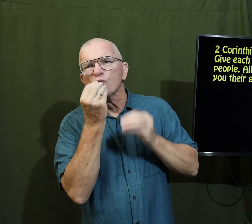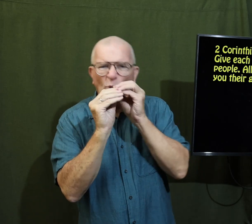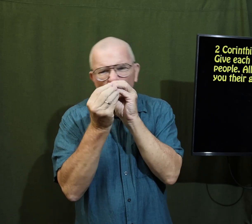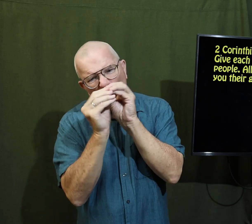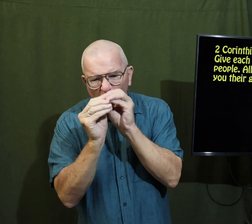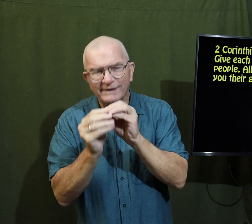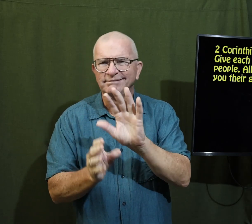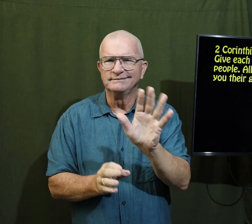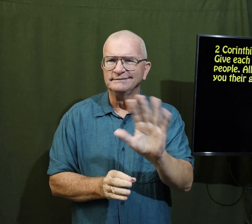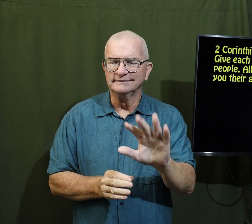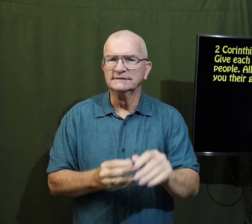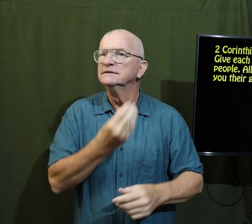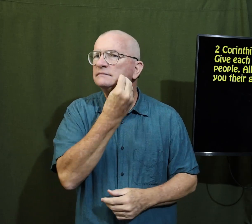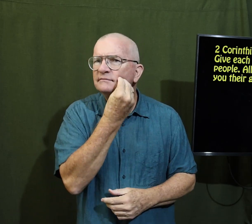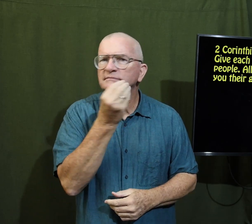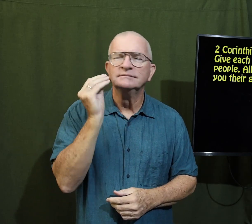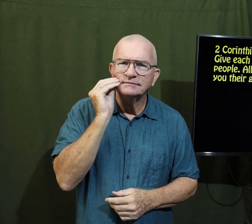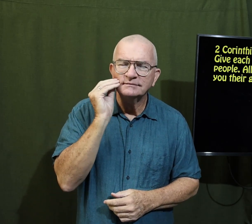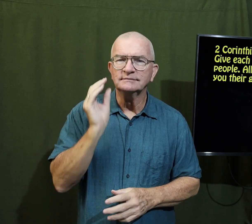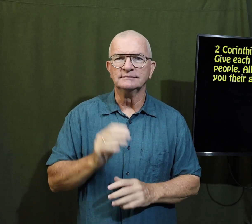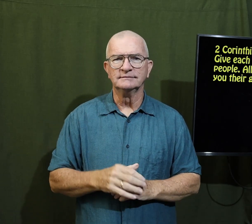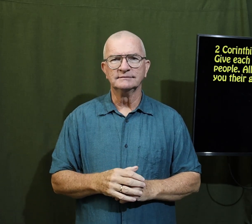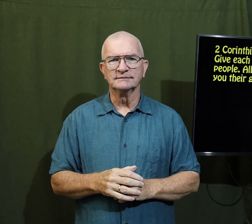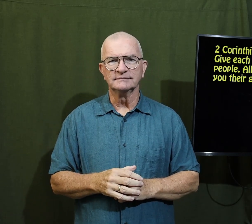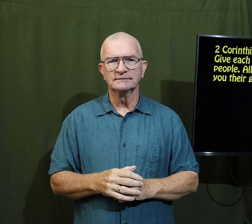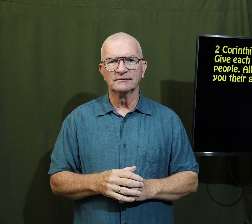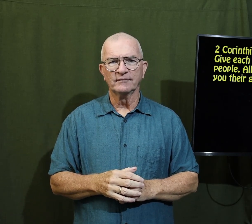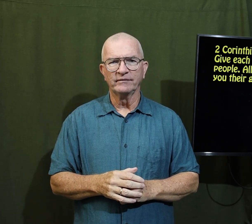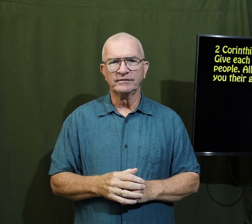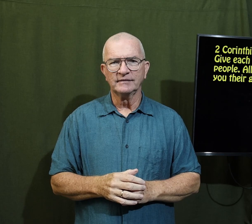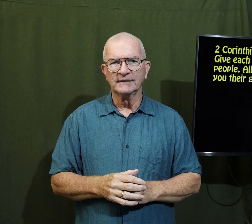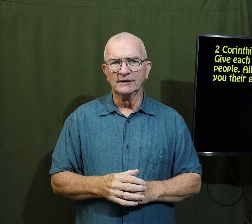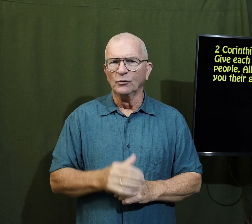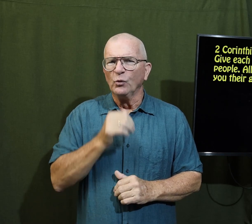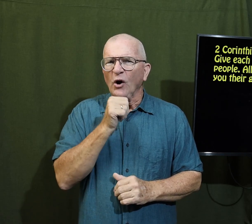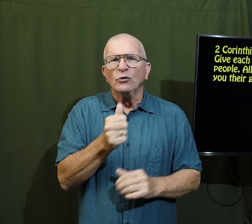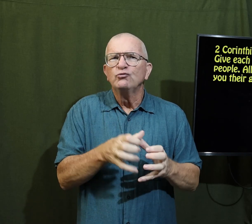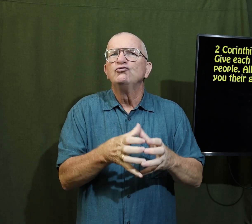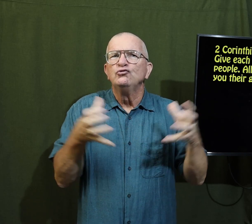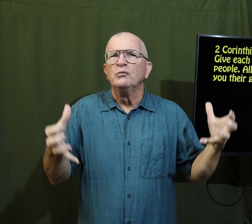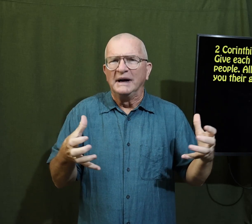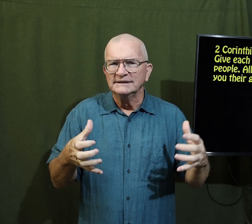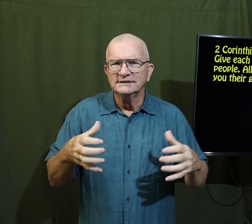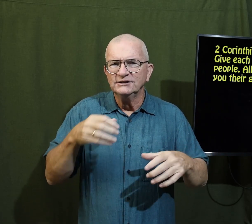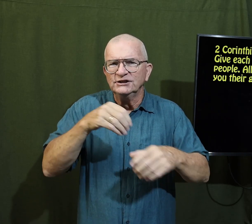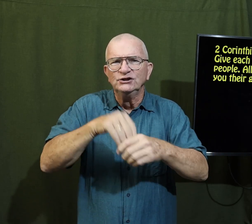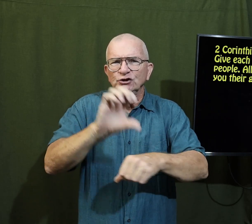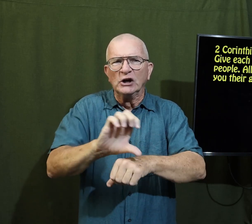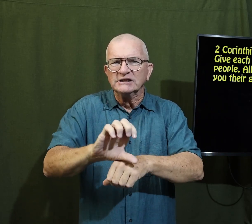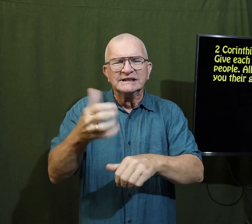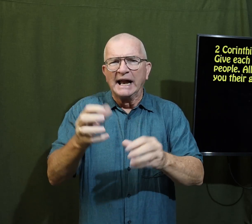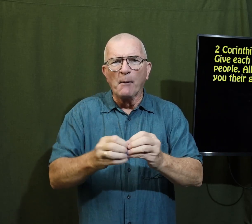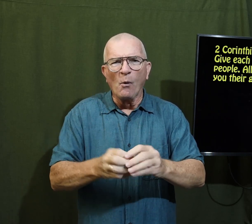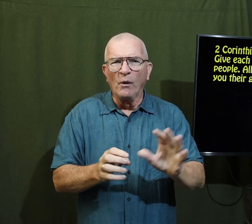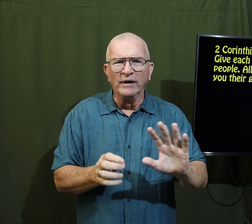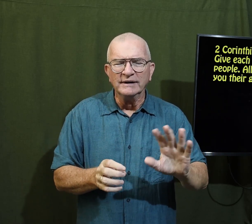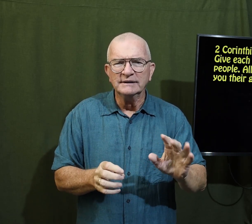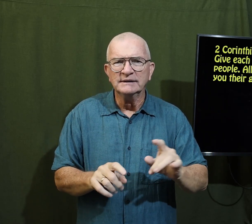it wasn't making out it was just a kiss on the cheek we don't do that much in the church today